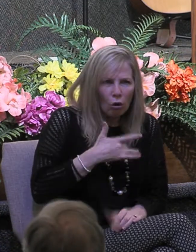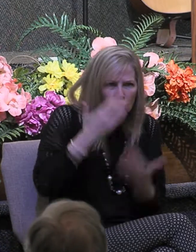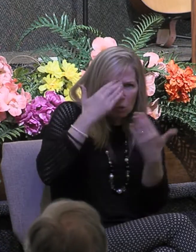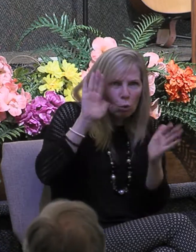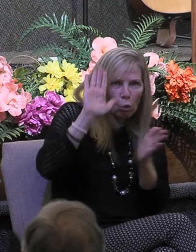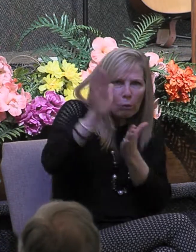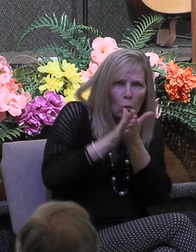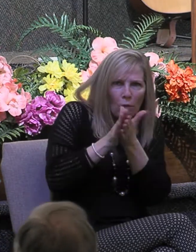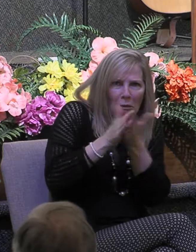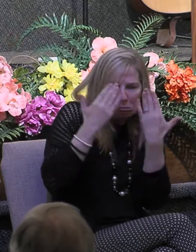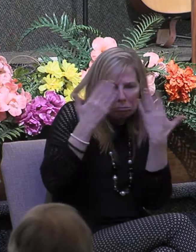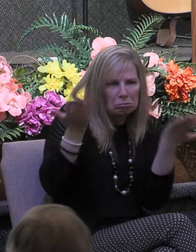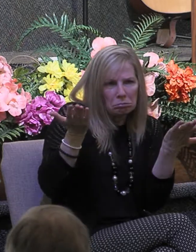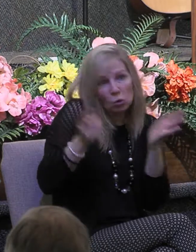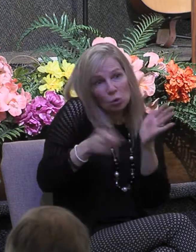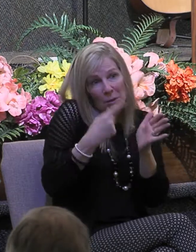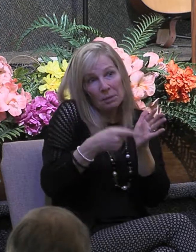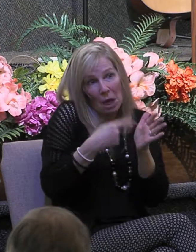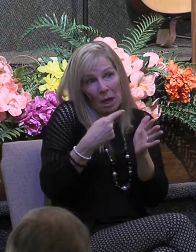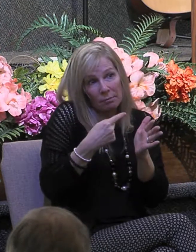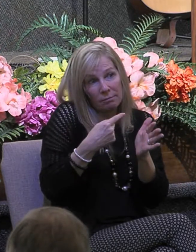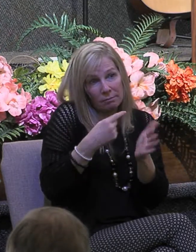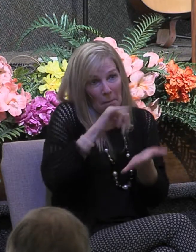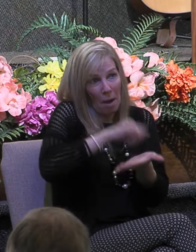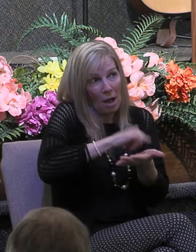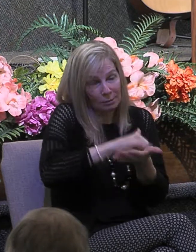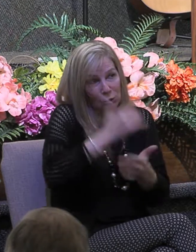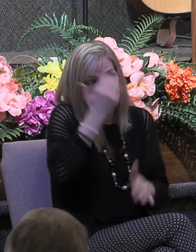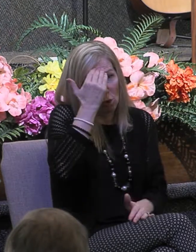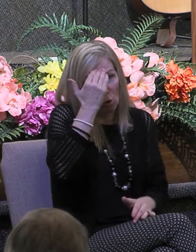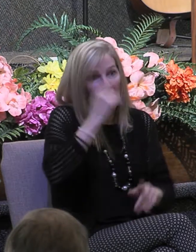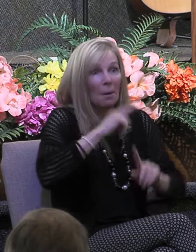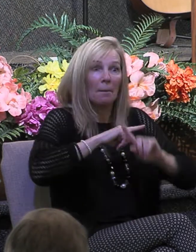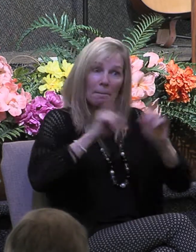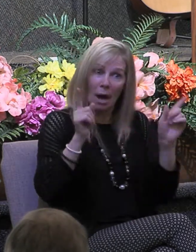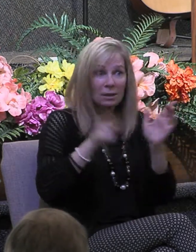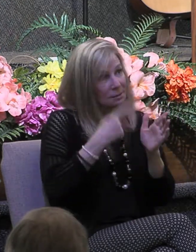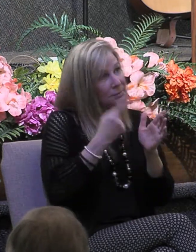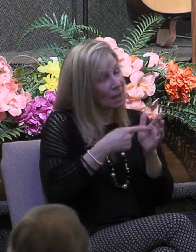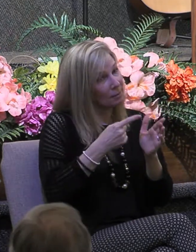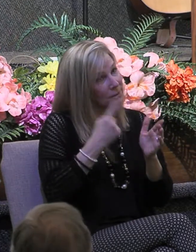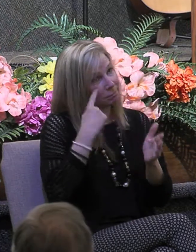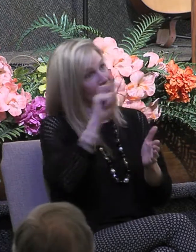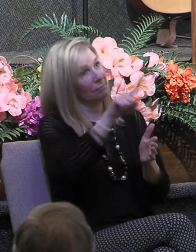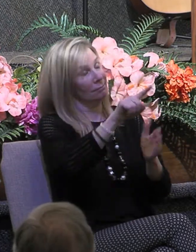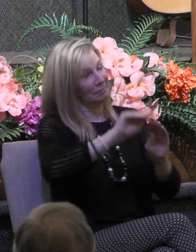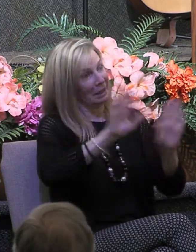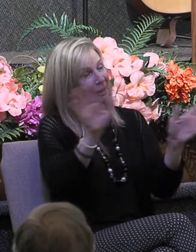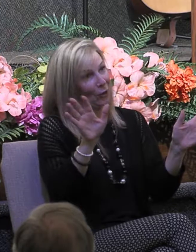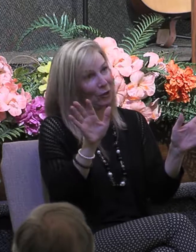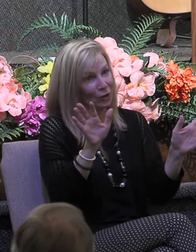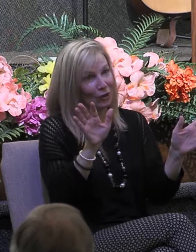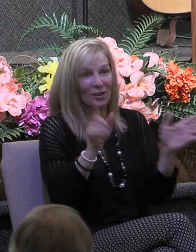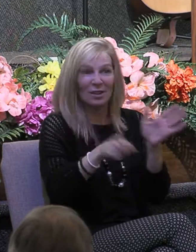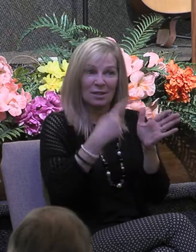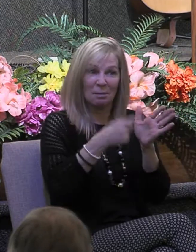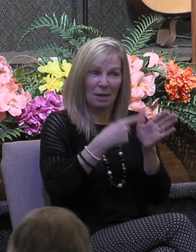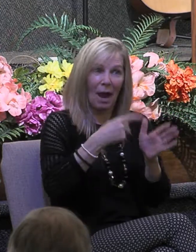so sometimes it is impossible to know however sometimes it is sometimes public speakers will reveal